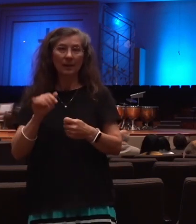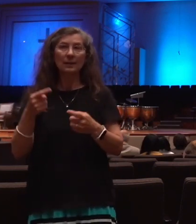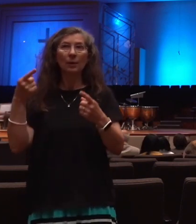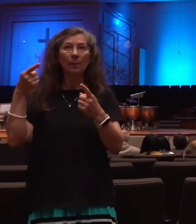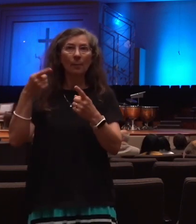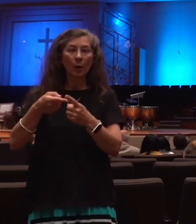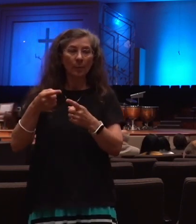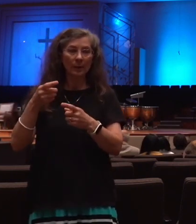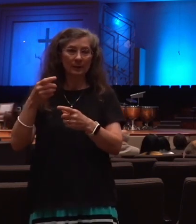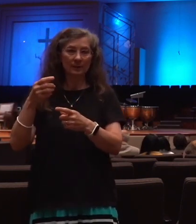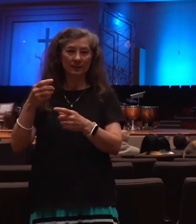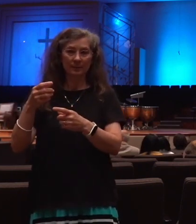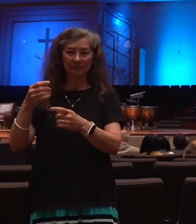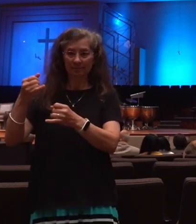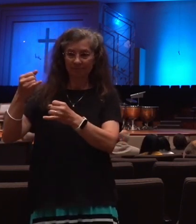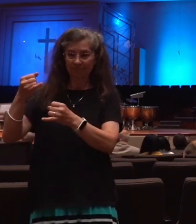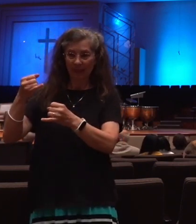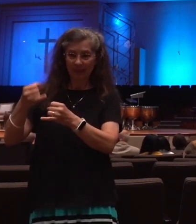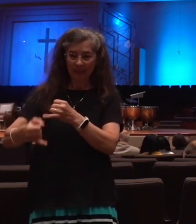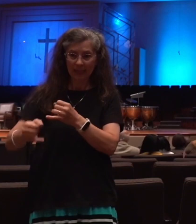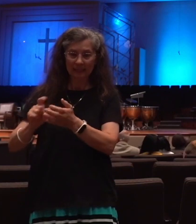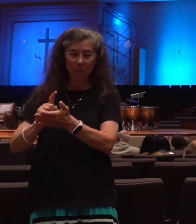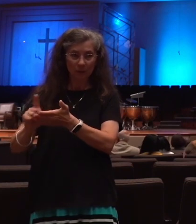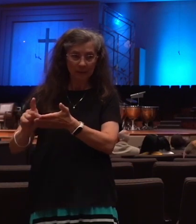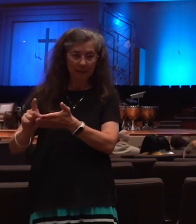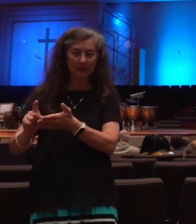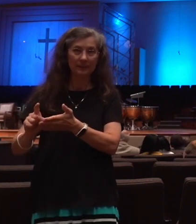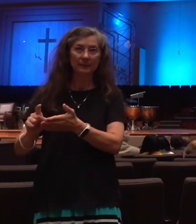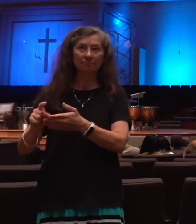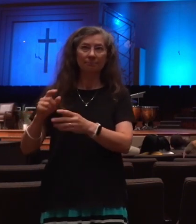final week of the 70 weeks is for, is to bring